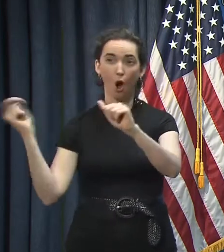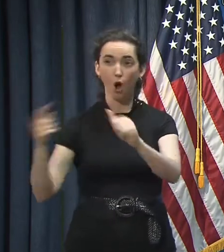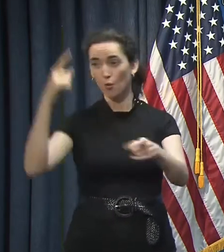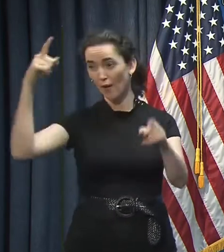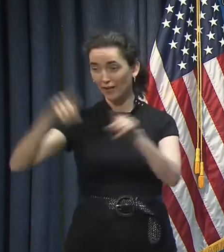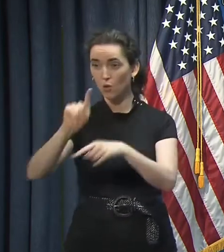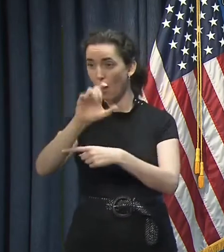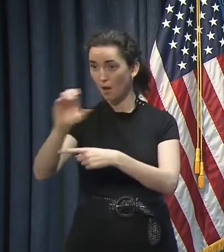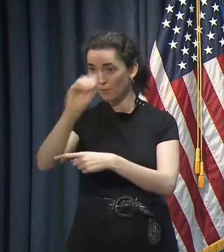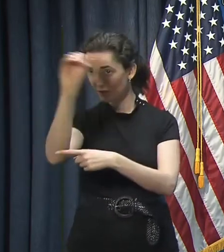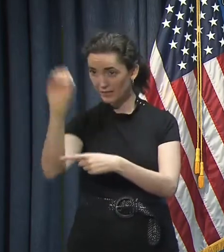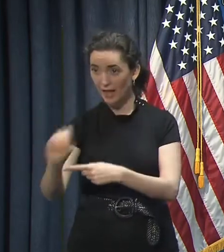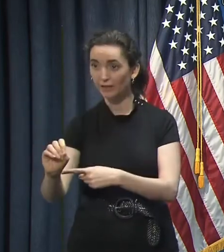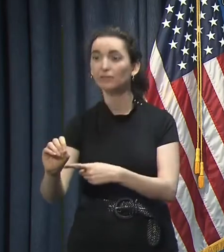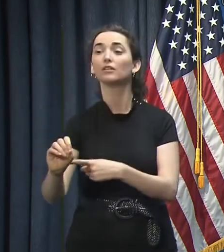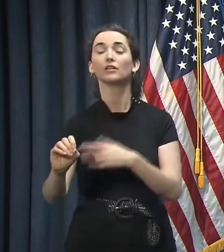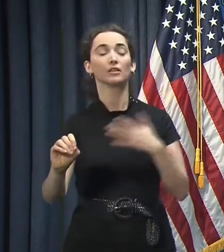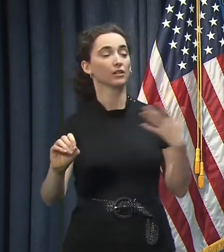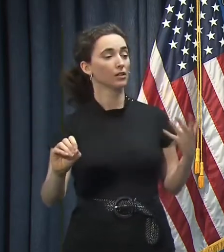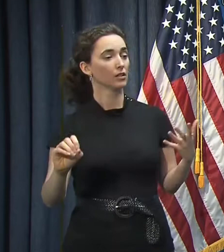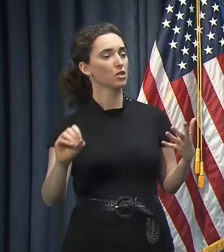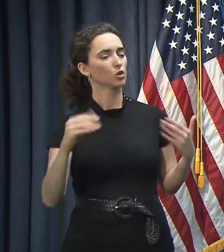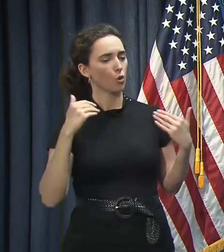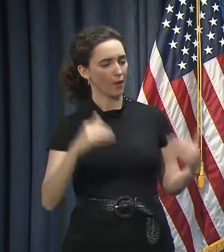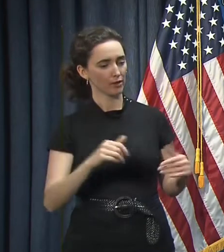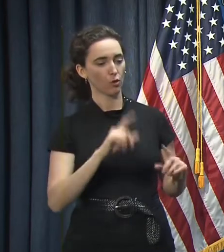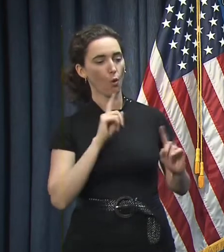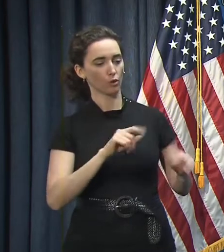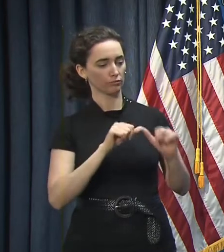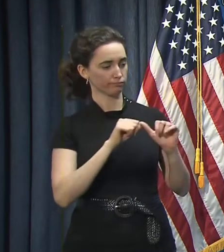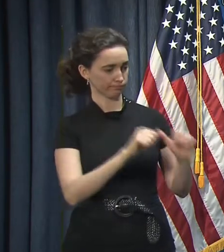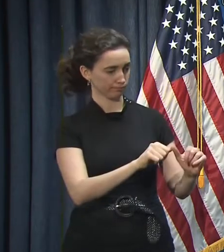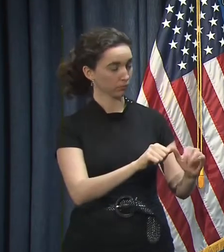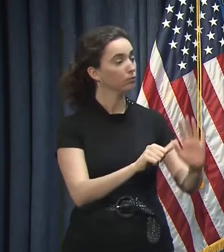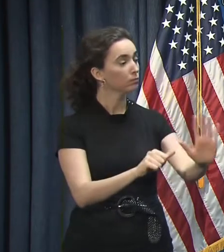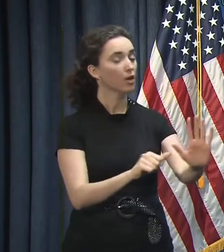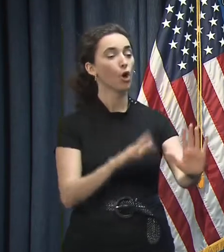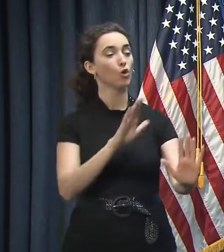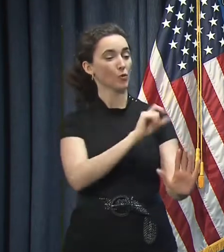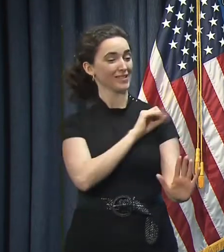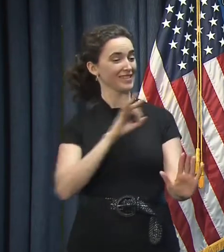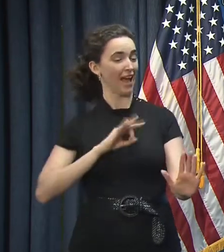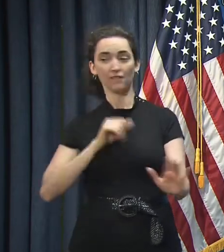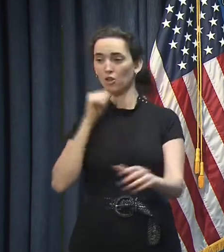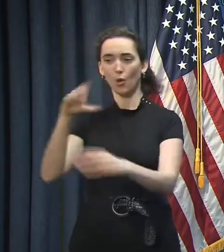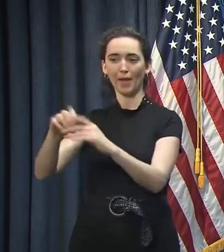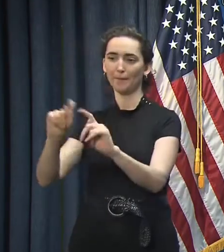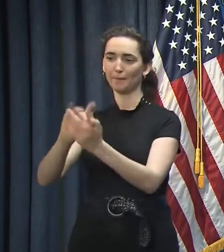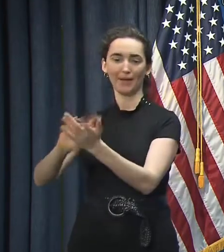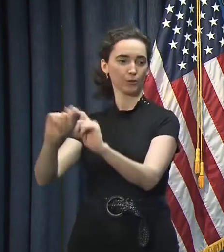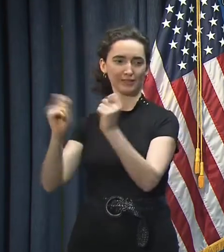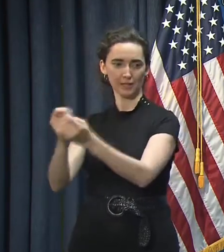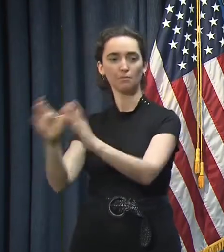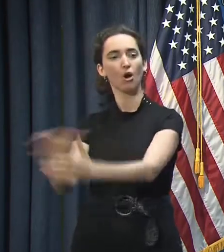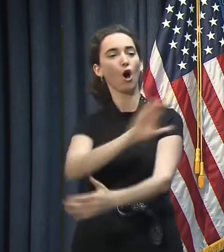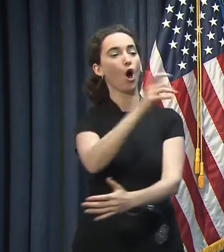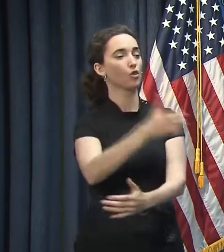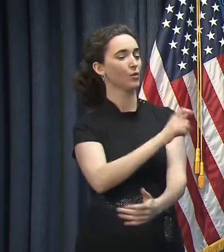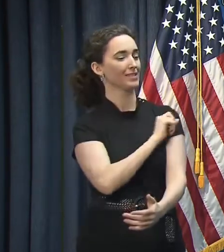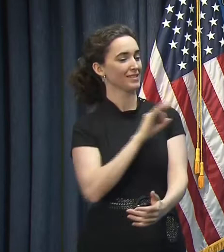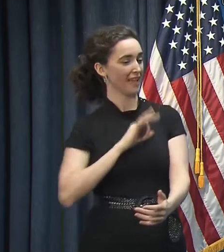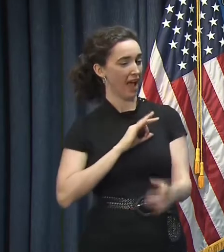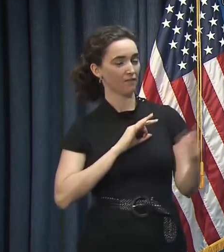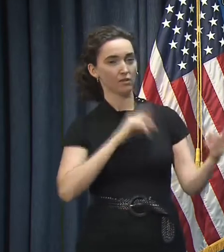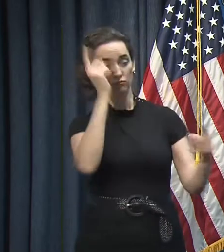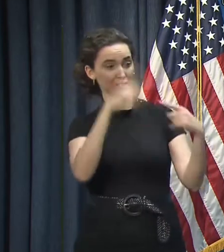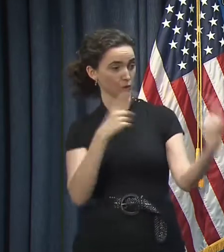you have any counter-advice from your senior staff that's not part of your medical team? No. Of course – and they had the